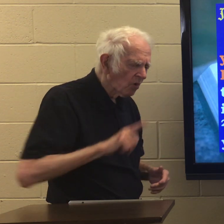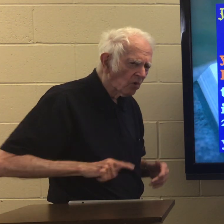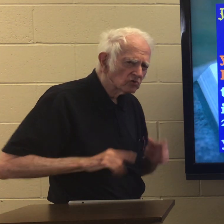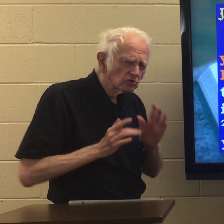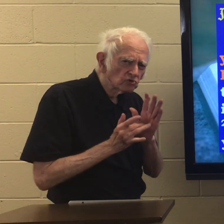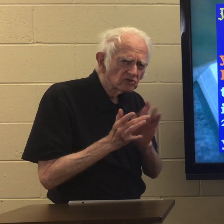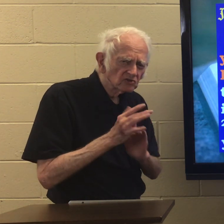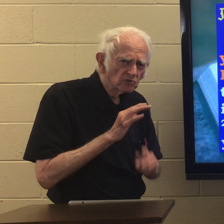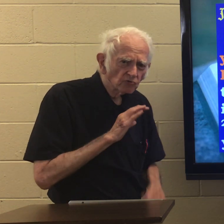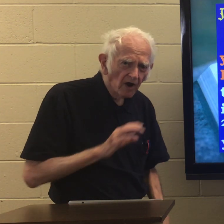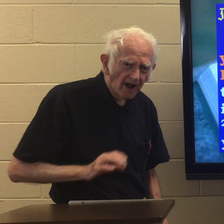Jesus Christ.